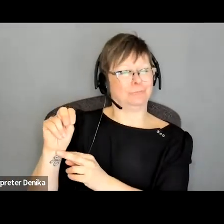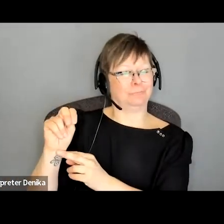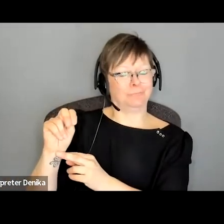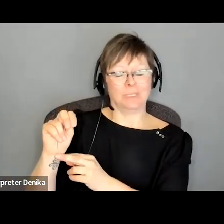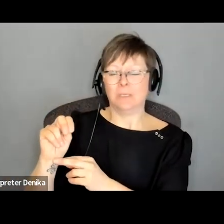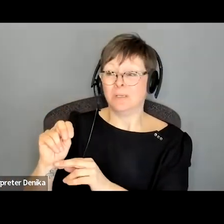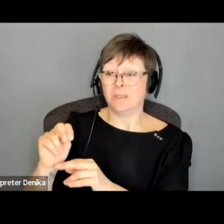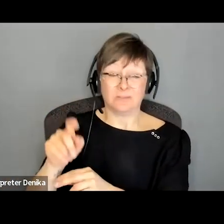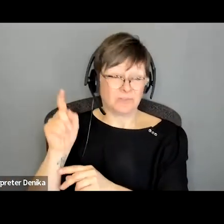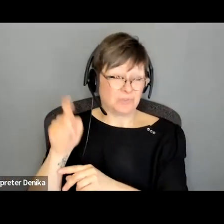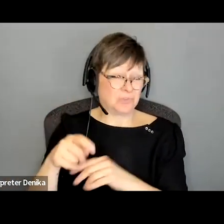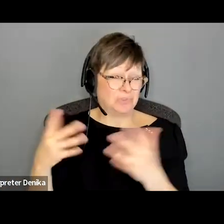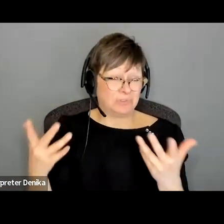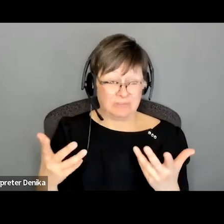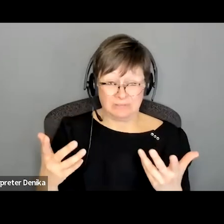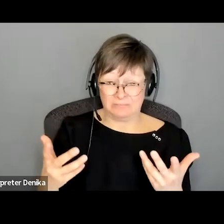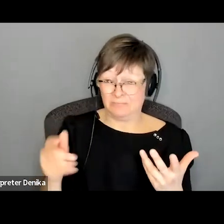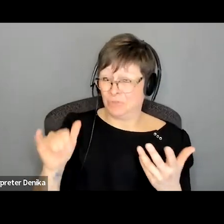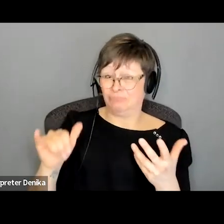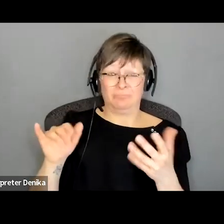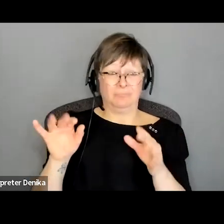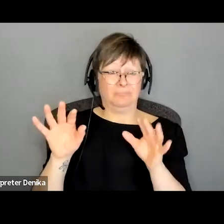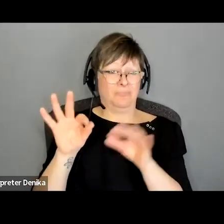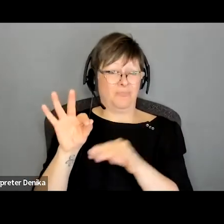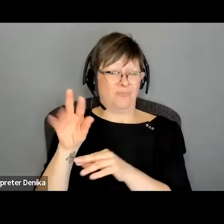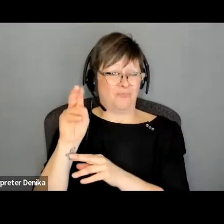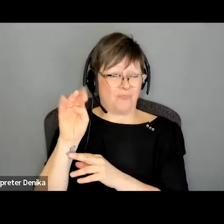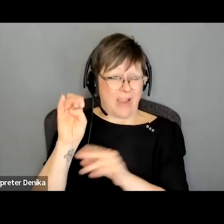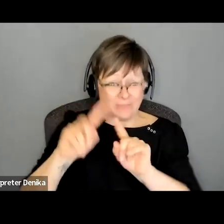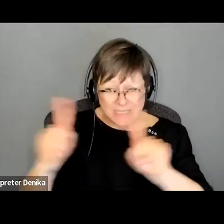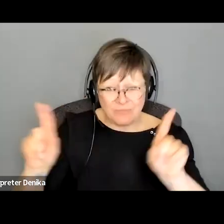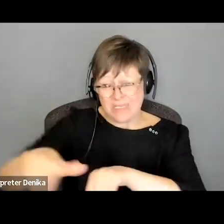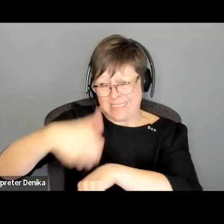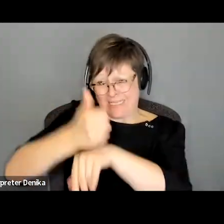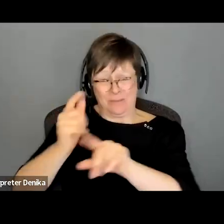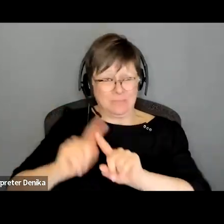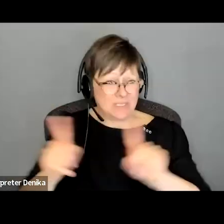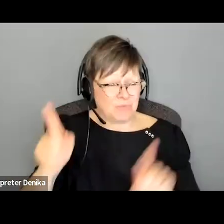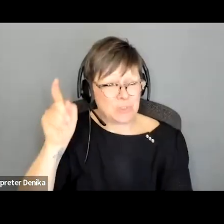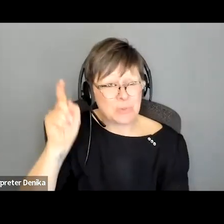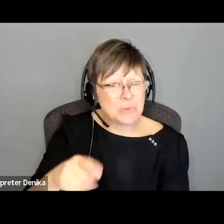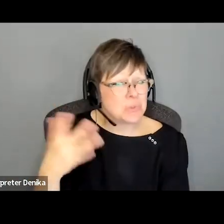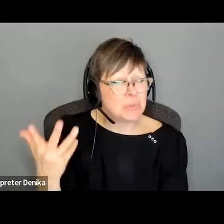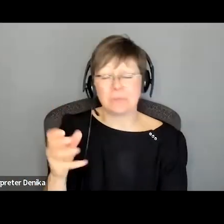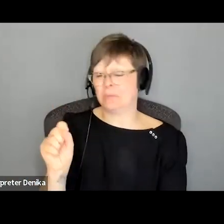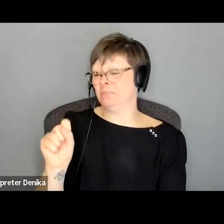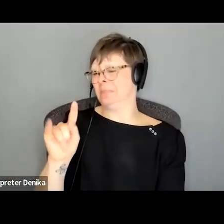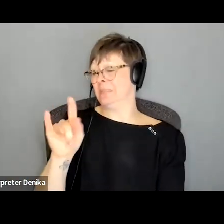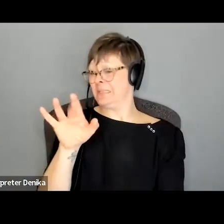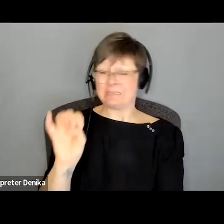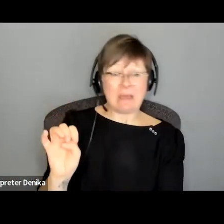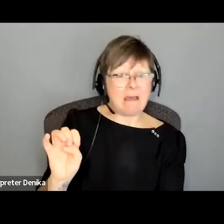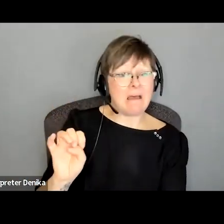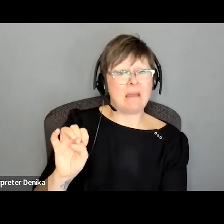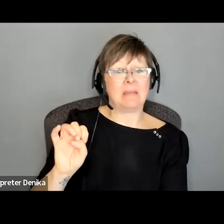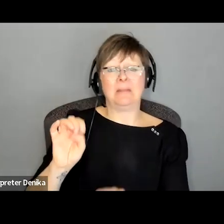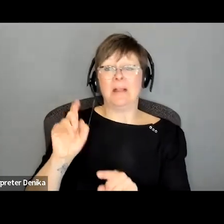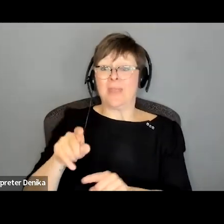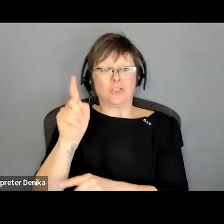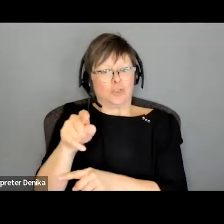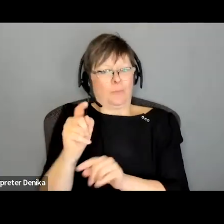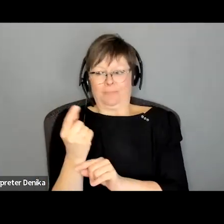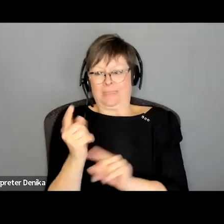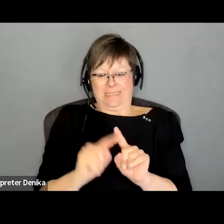should we frame differently should the setup be different uh should the style or size of performance be